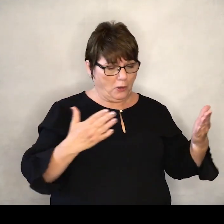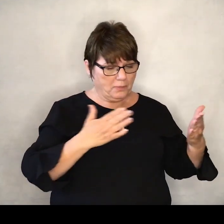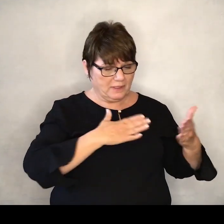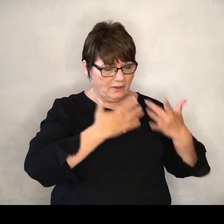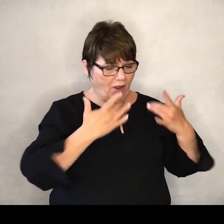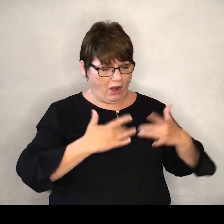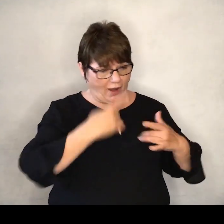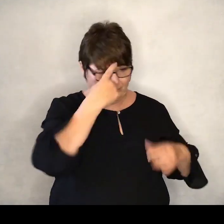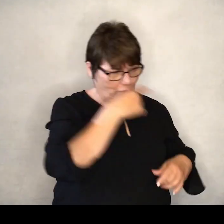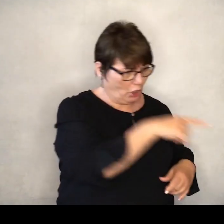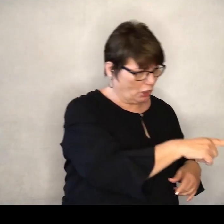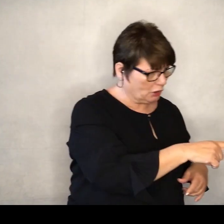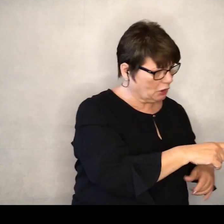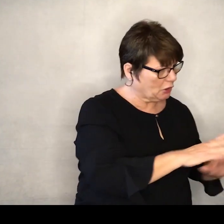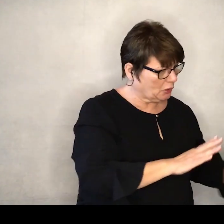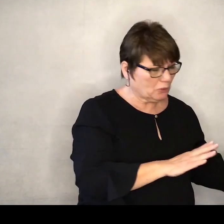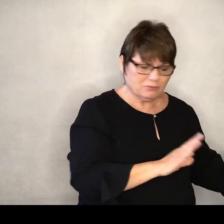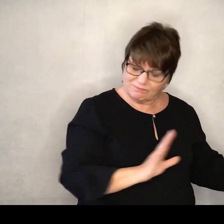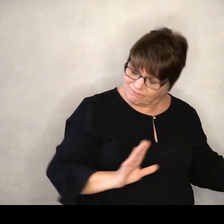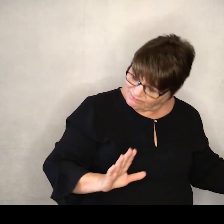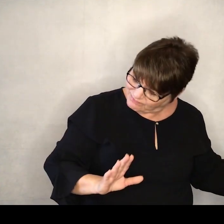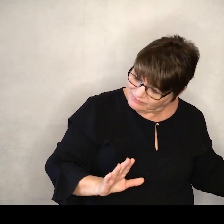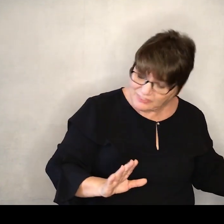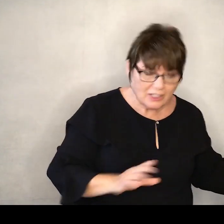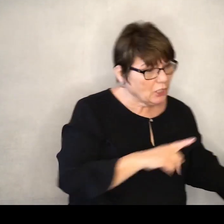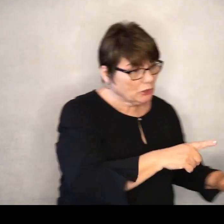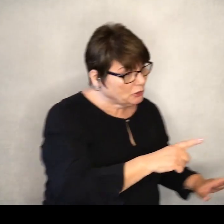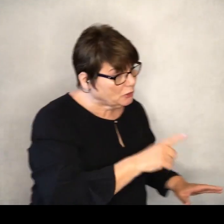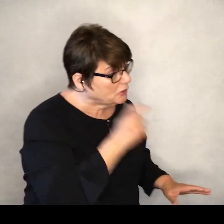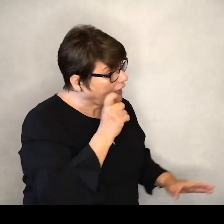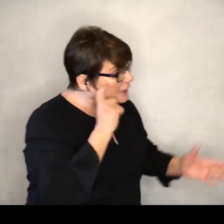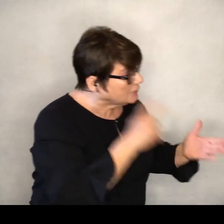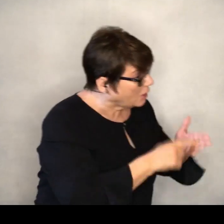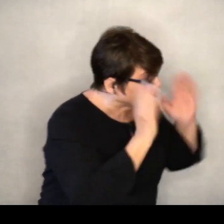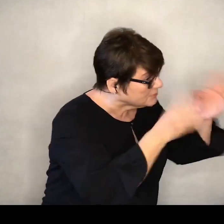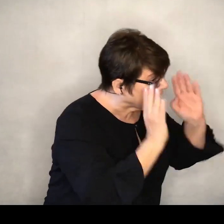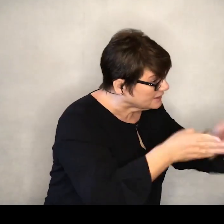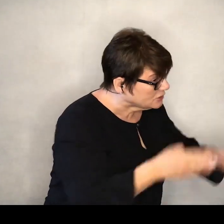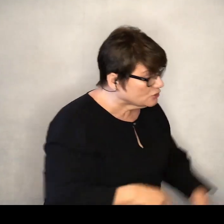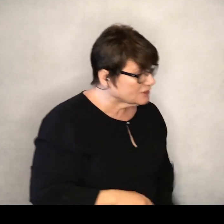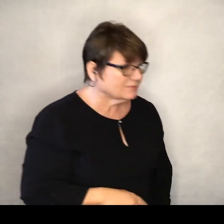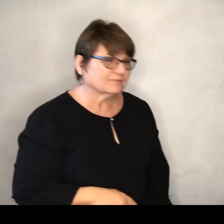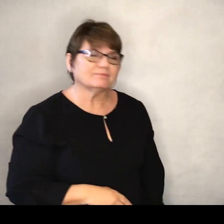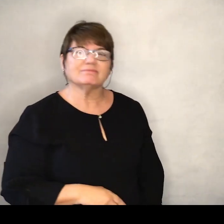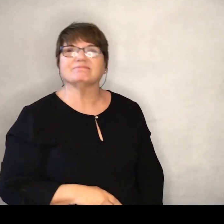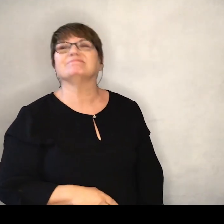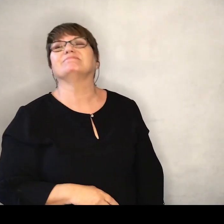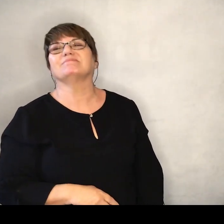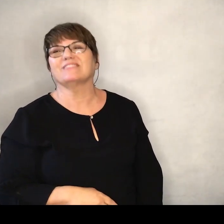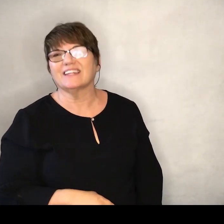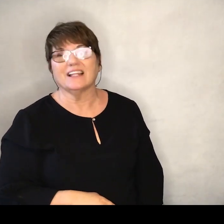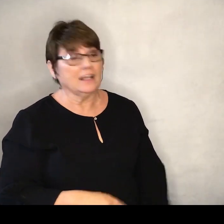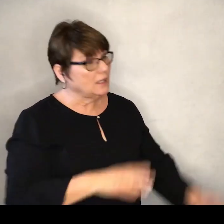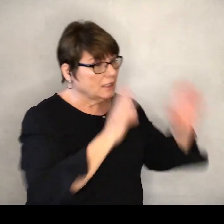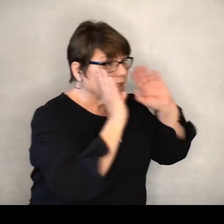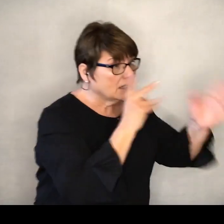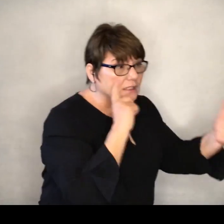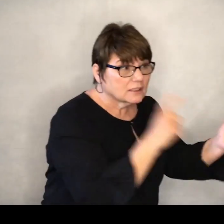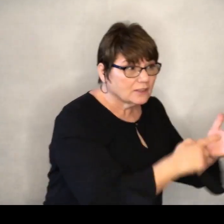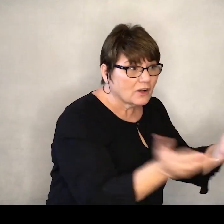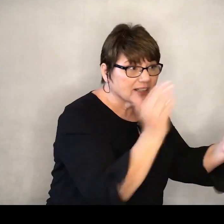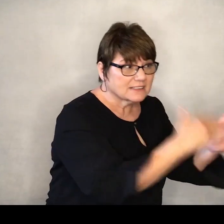heart is lit up, in case you didn't hear it. Here it is